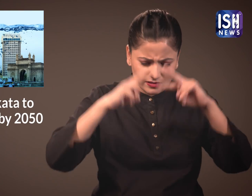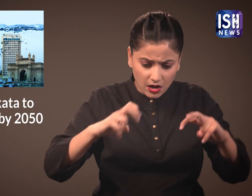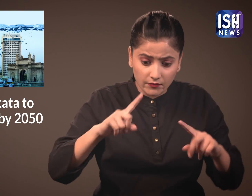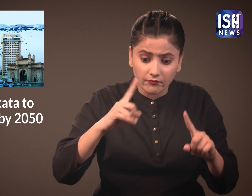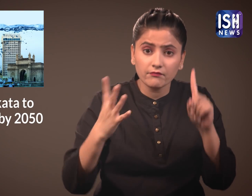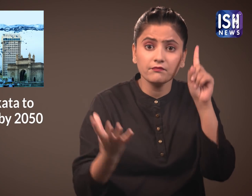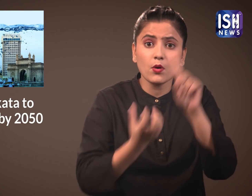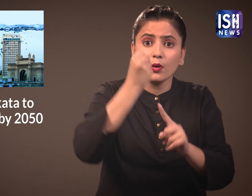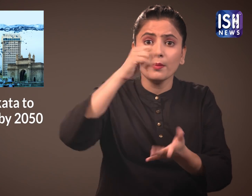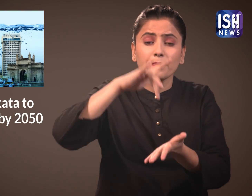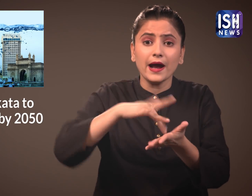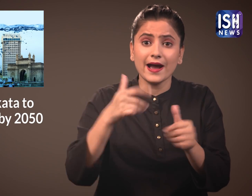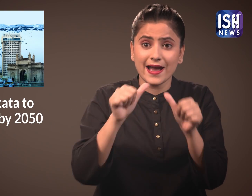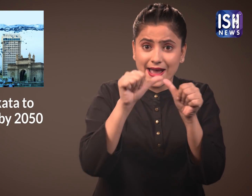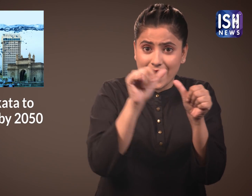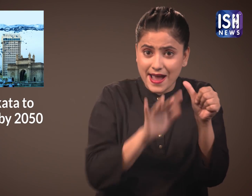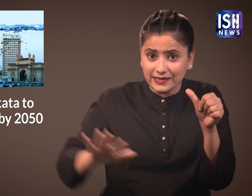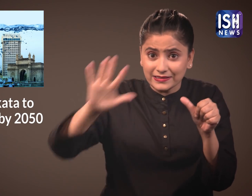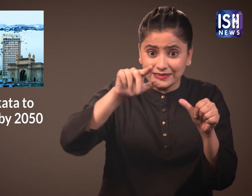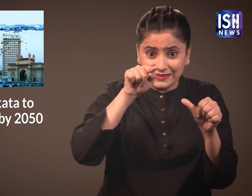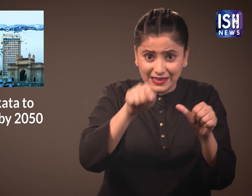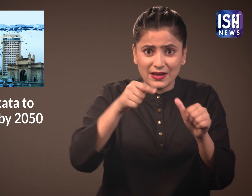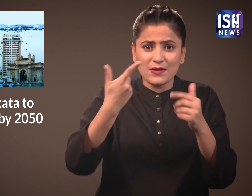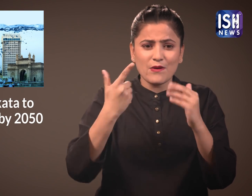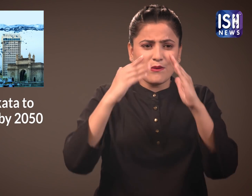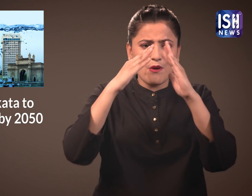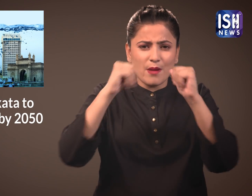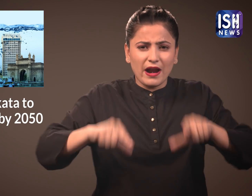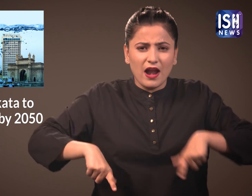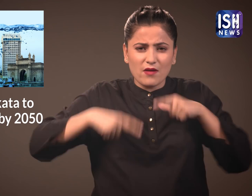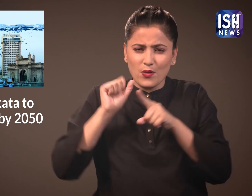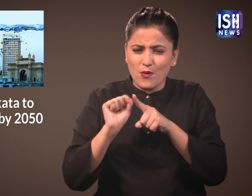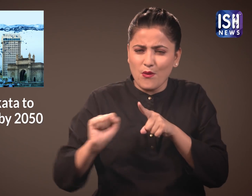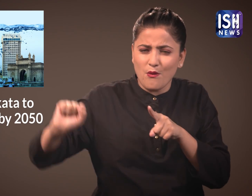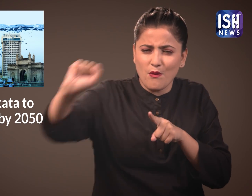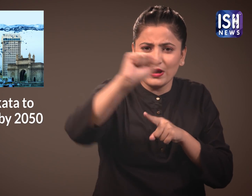They conducted a research which found that cities at the coast of Asia